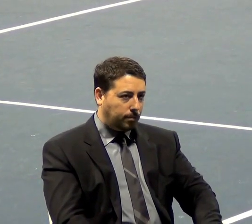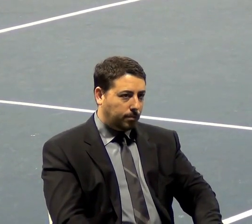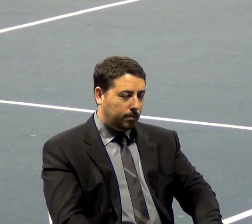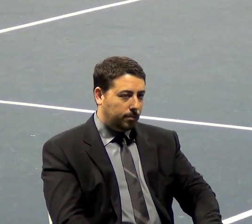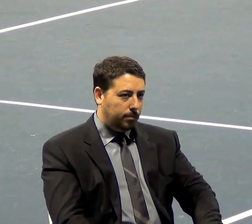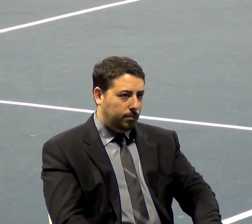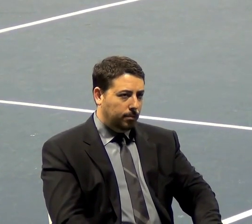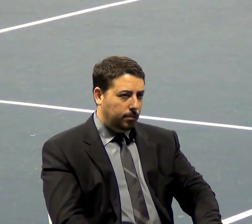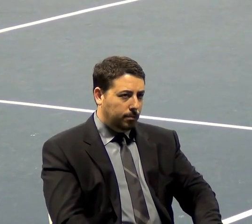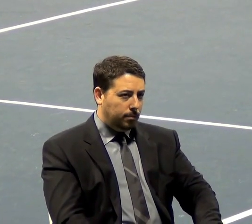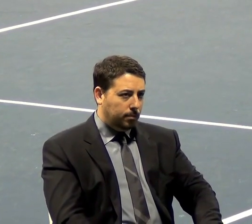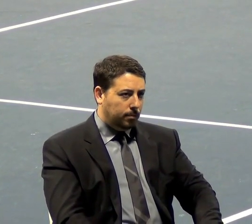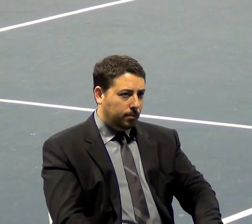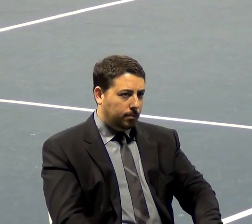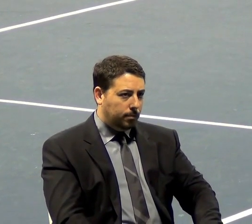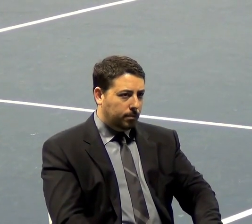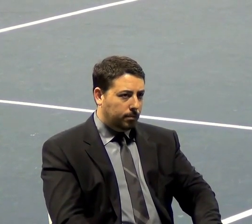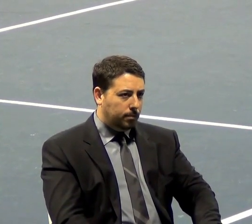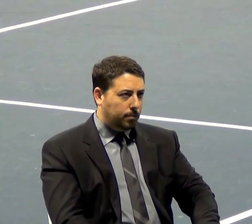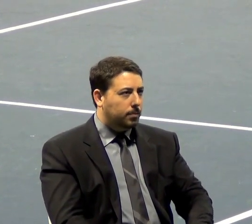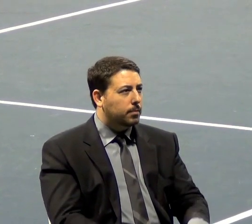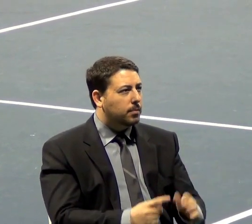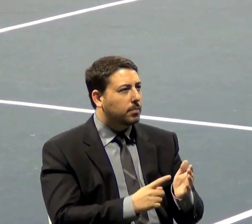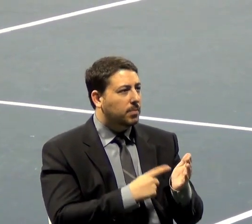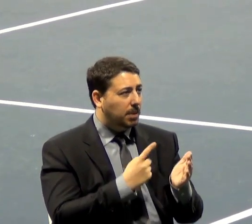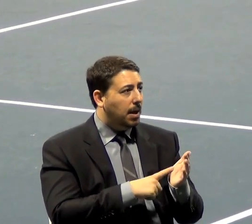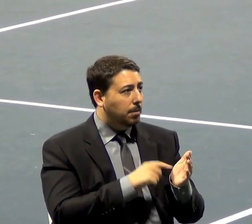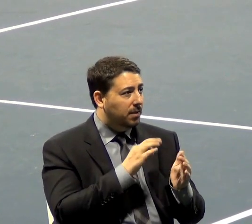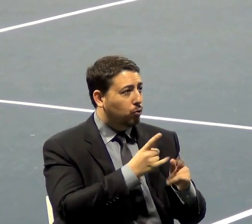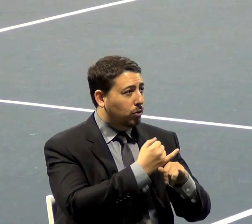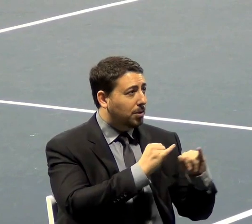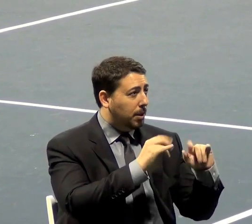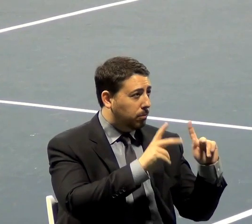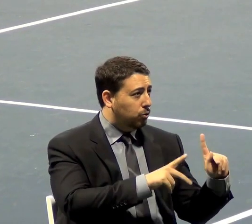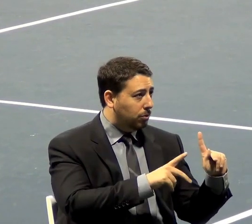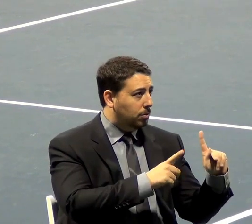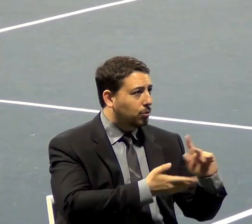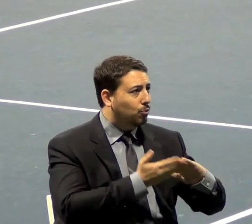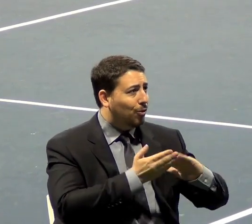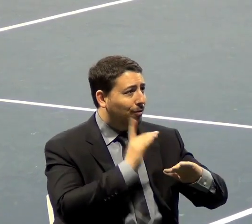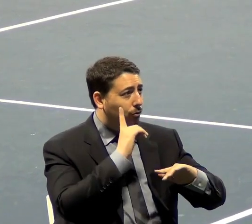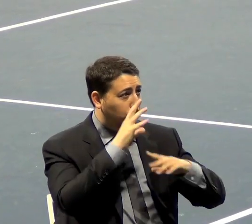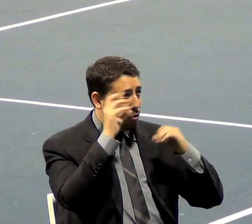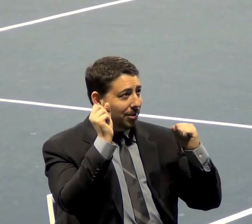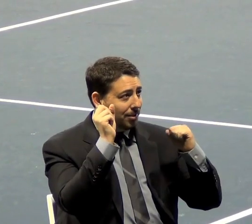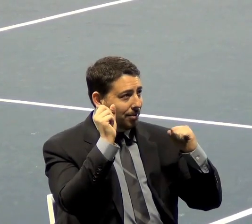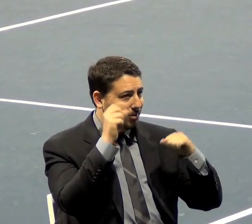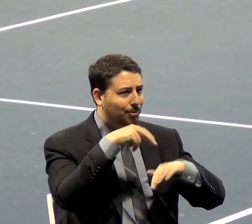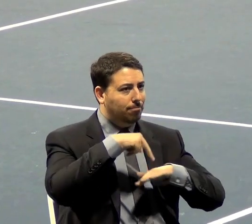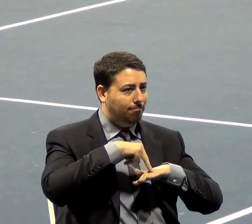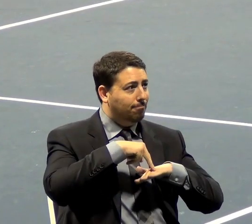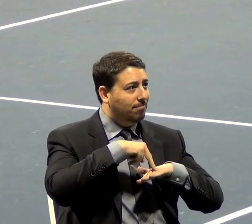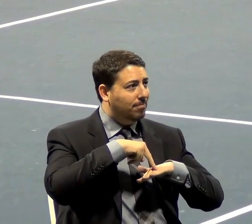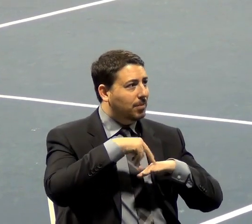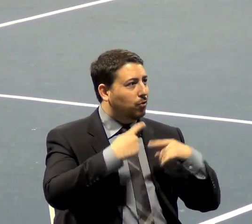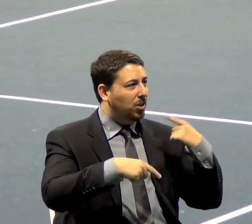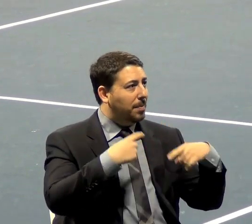You know, sometimes, sometimes if you're an independent person, you run for the presidency, you get on a national stage and there are debates. Sometimes you,